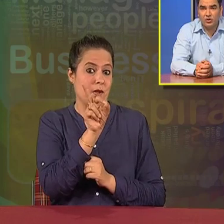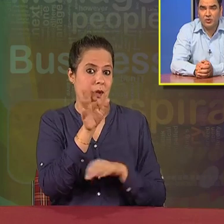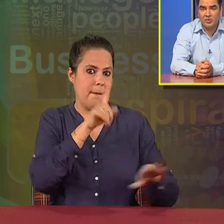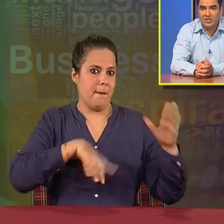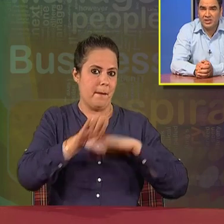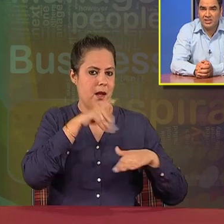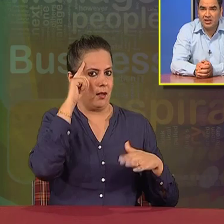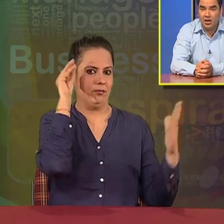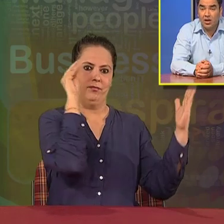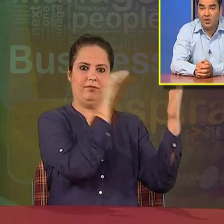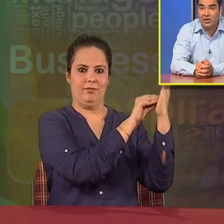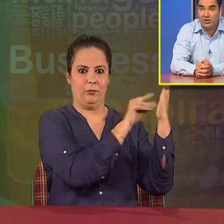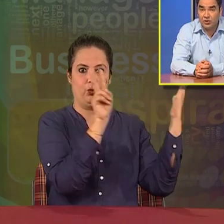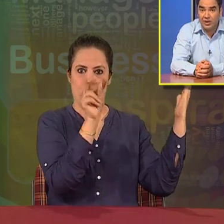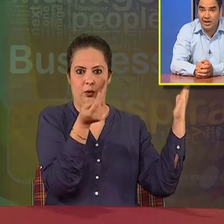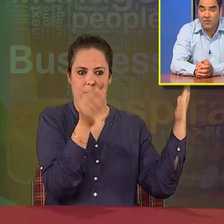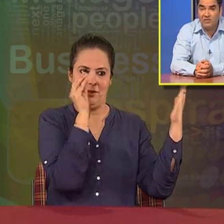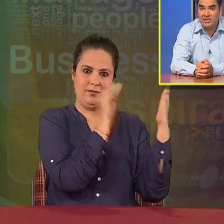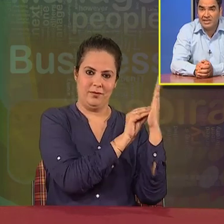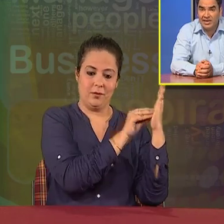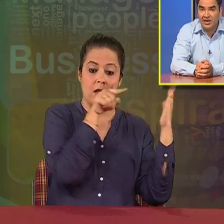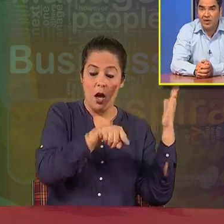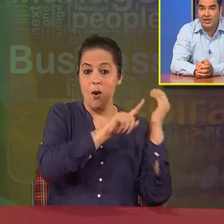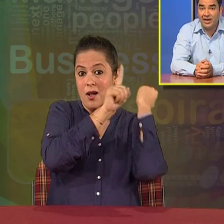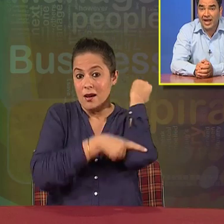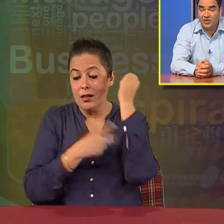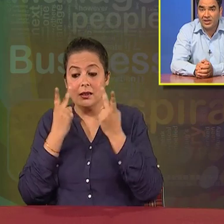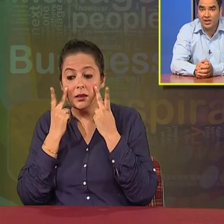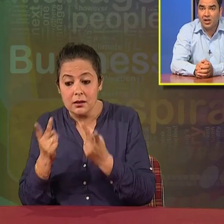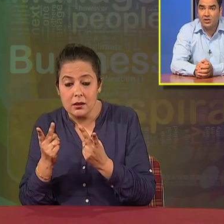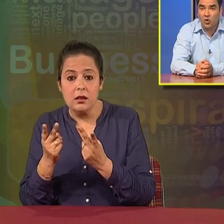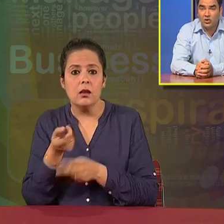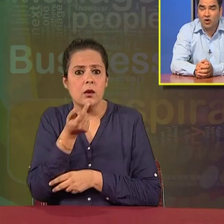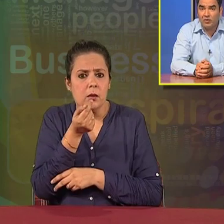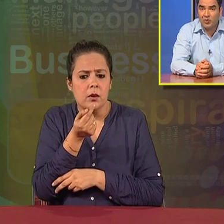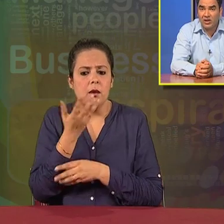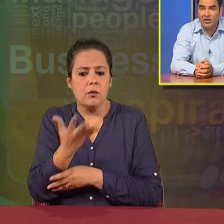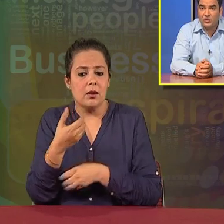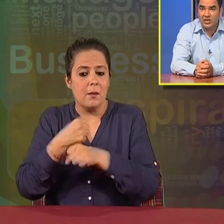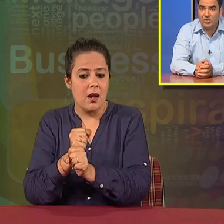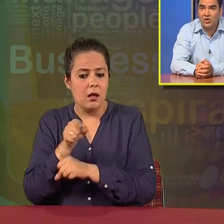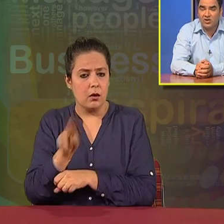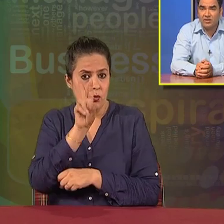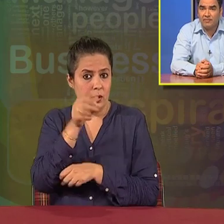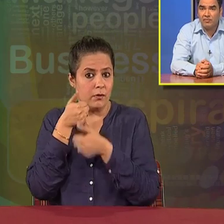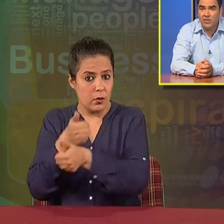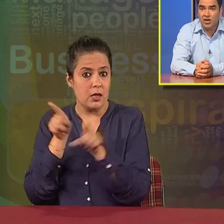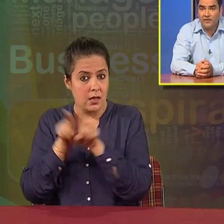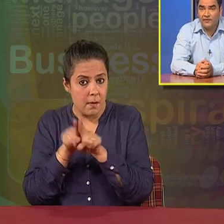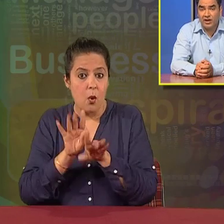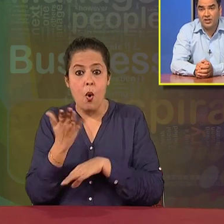should be rupees 20. Now, in controlling, we will see whether actually the cost of the product is 20 or not.